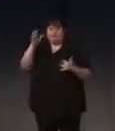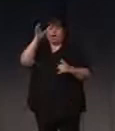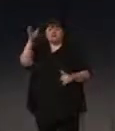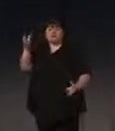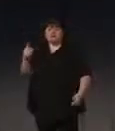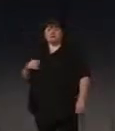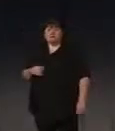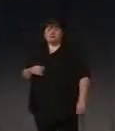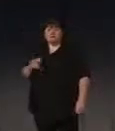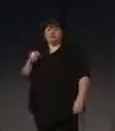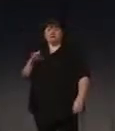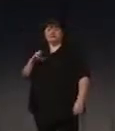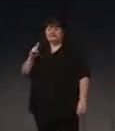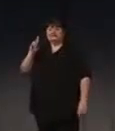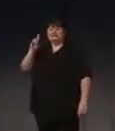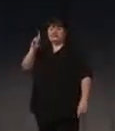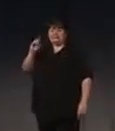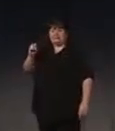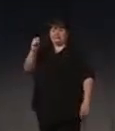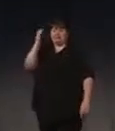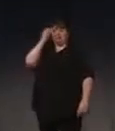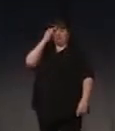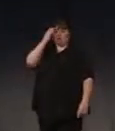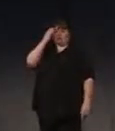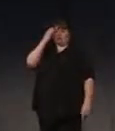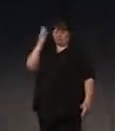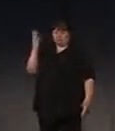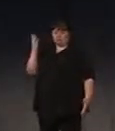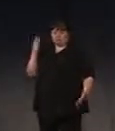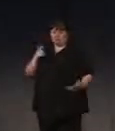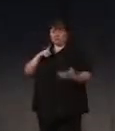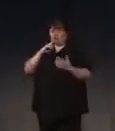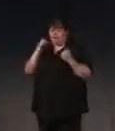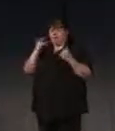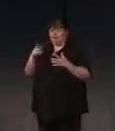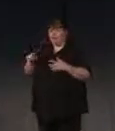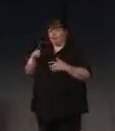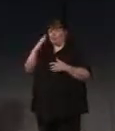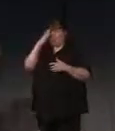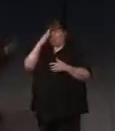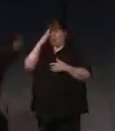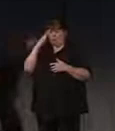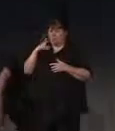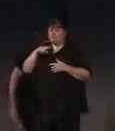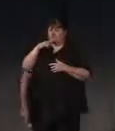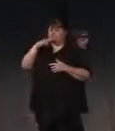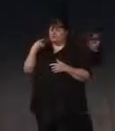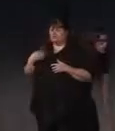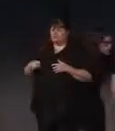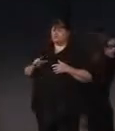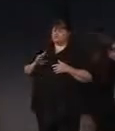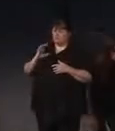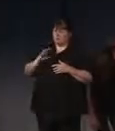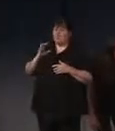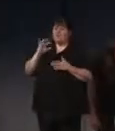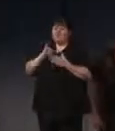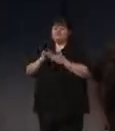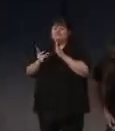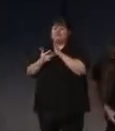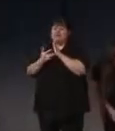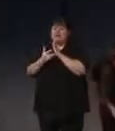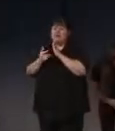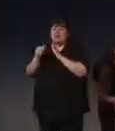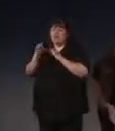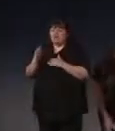concept of defamiliarization, which I'm sure many of you are familiar with from Russian formalism, where it's just a technique of